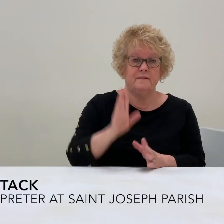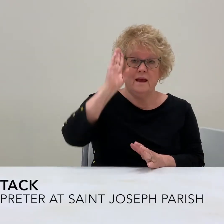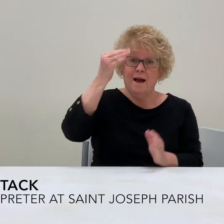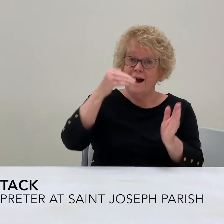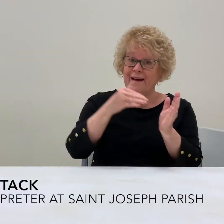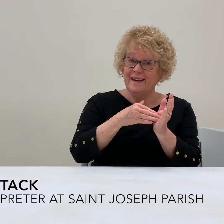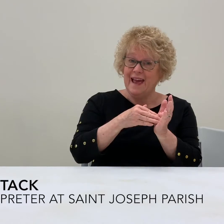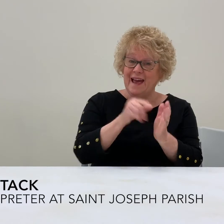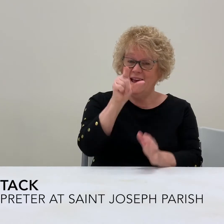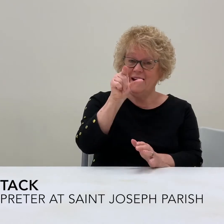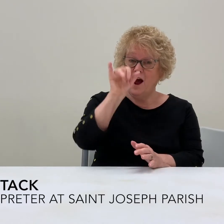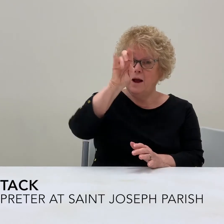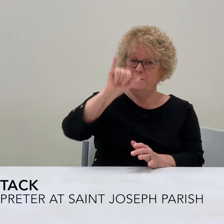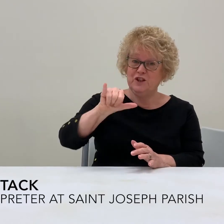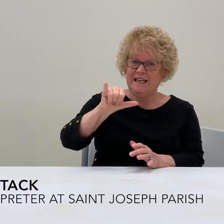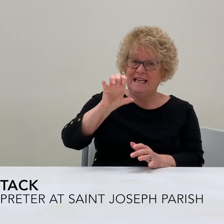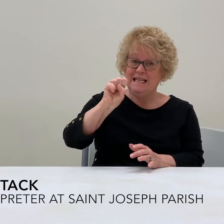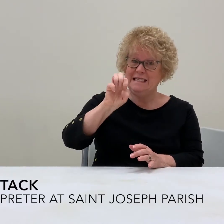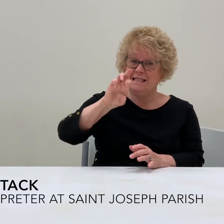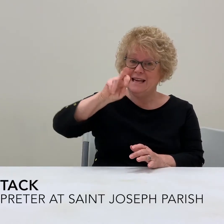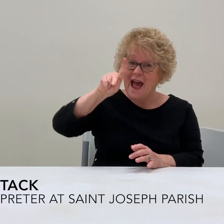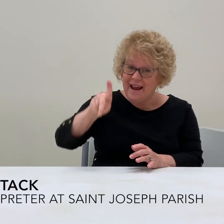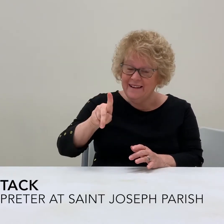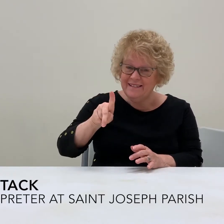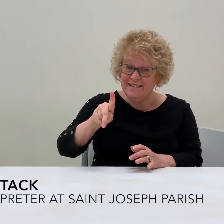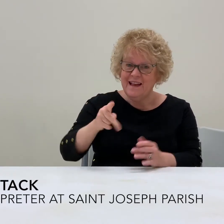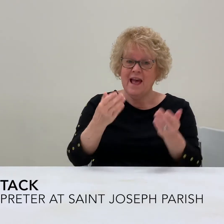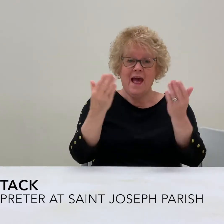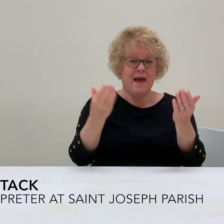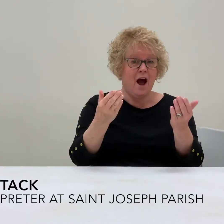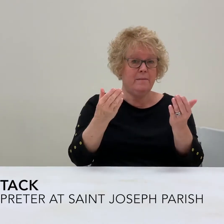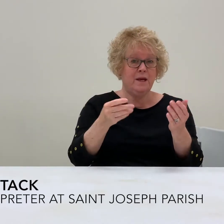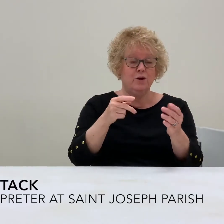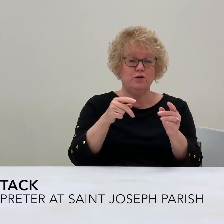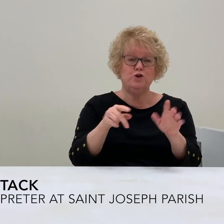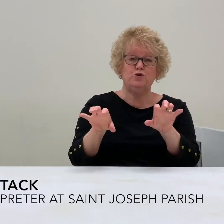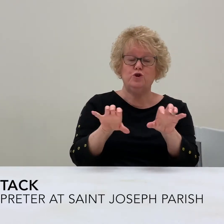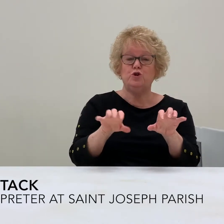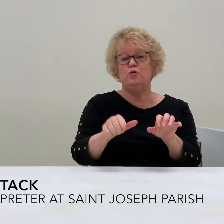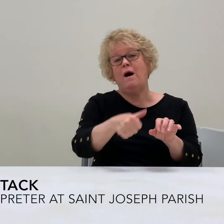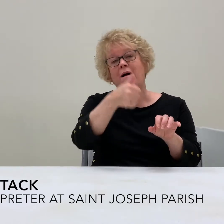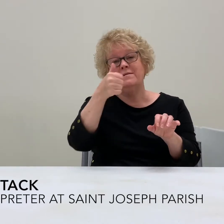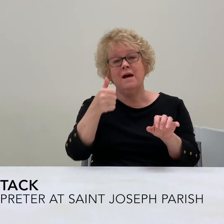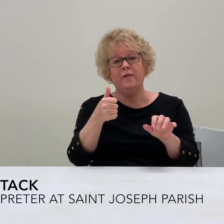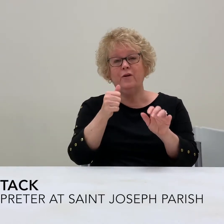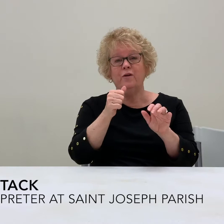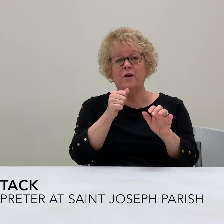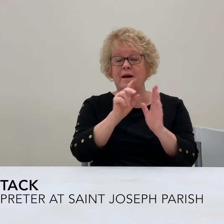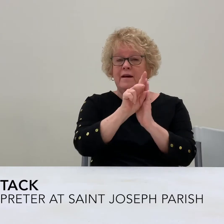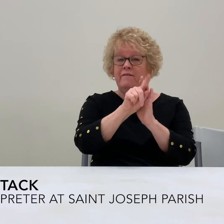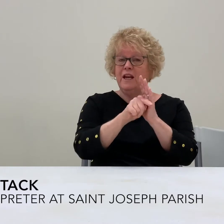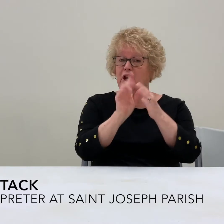Hi again, I'm Ginny Stack, and I'm here to do another video